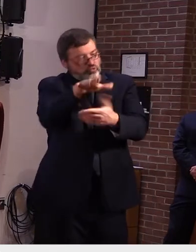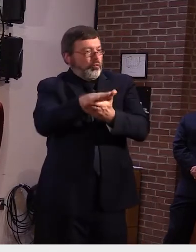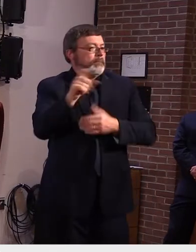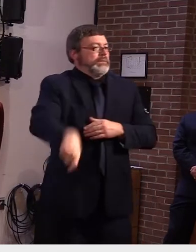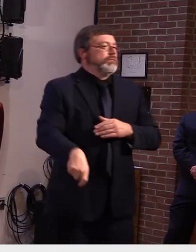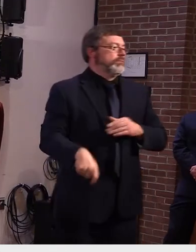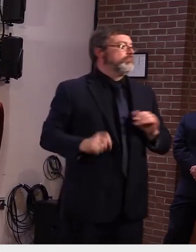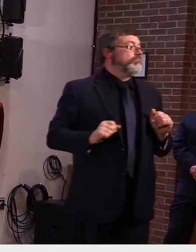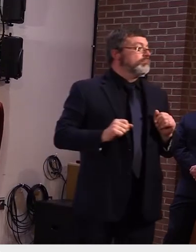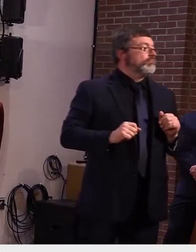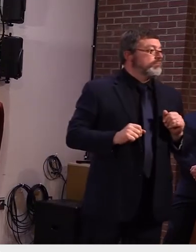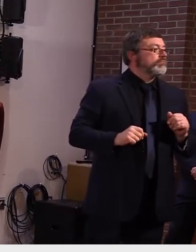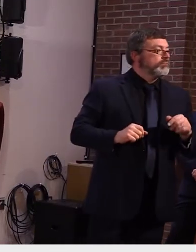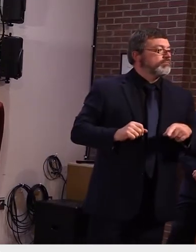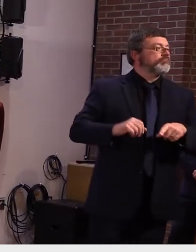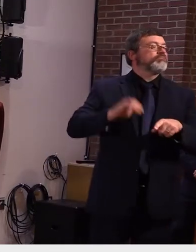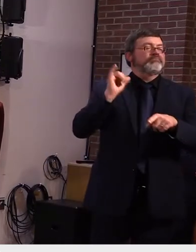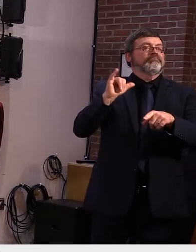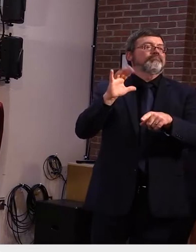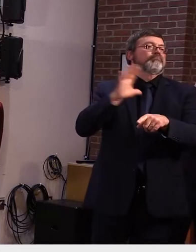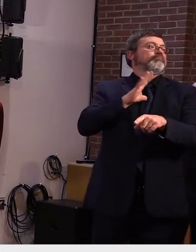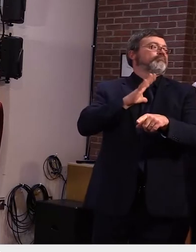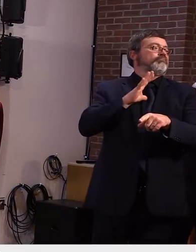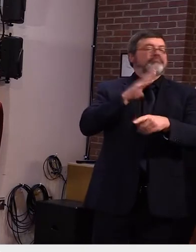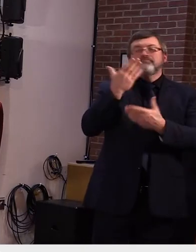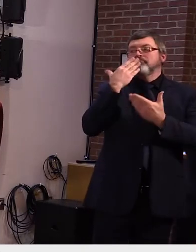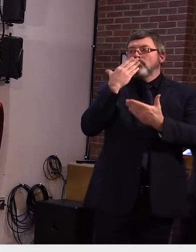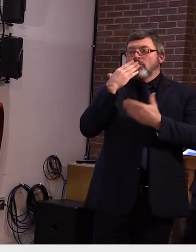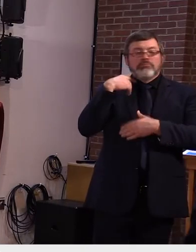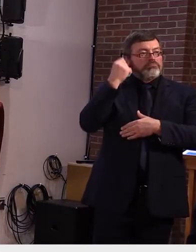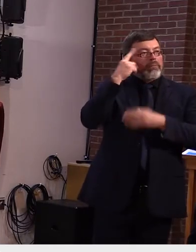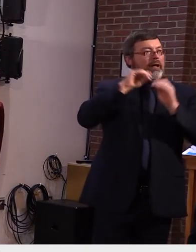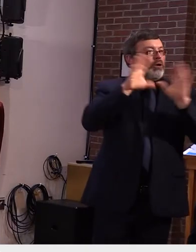that's about it almost somebody else has thoughts or would like to comment